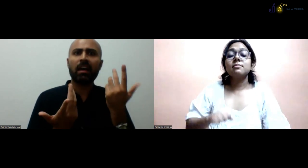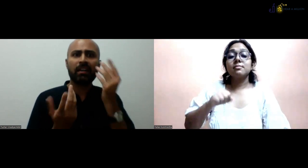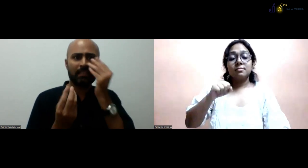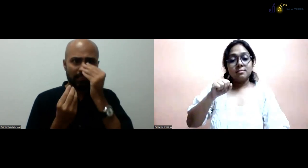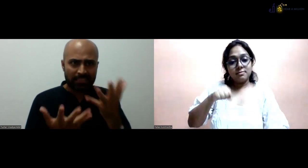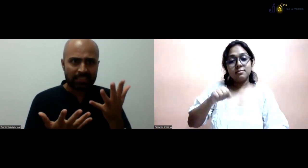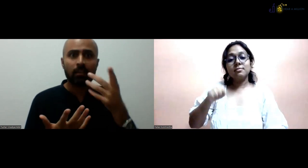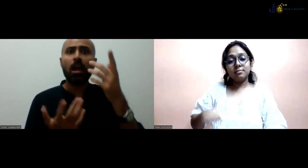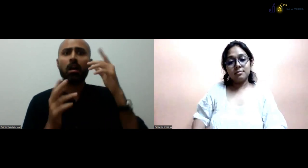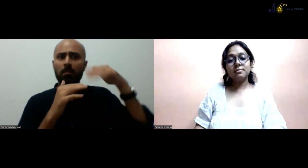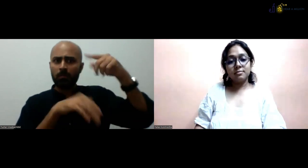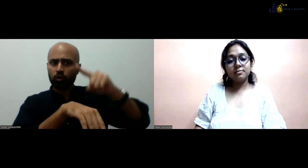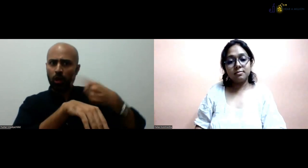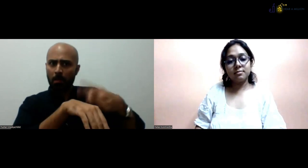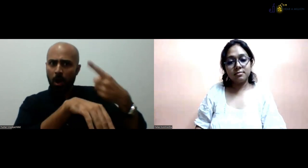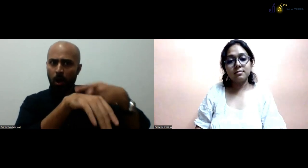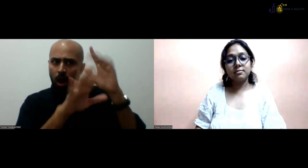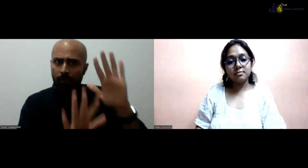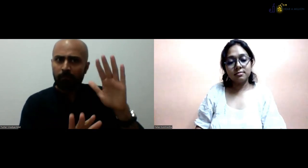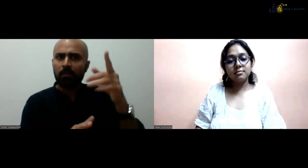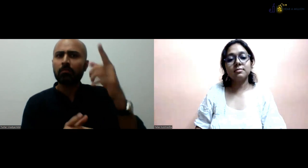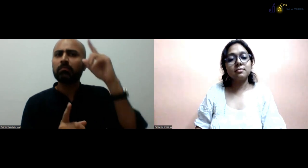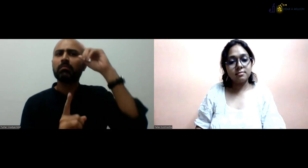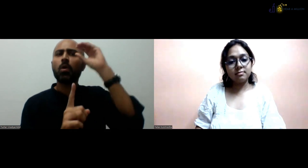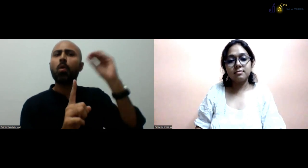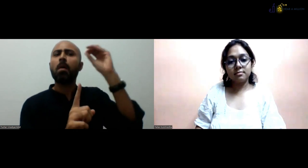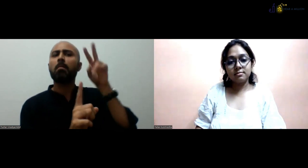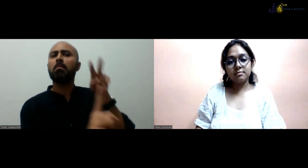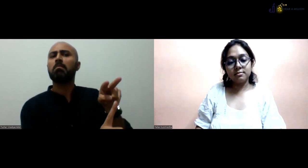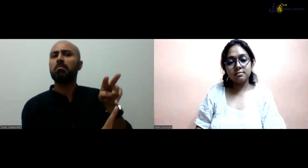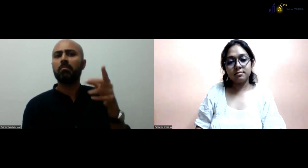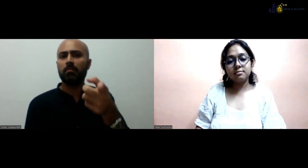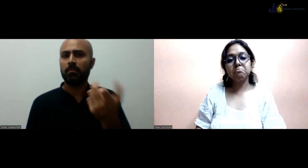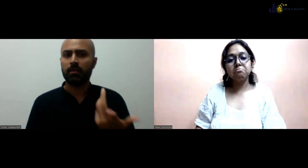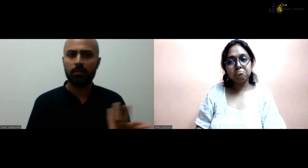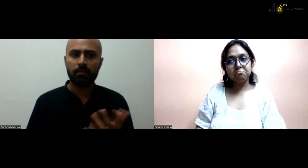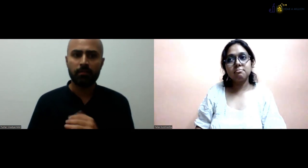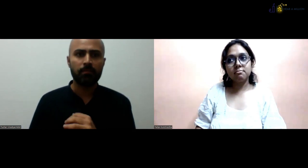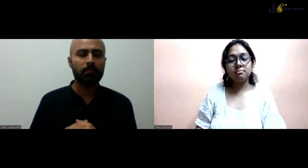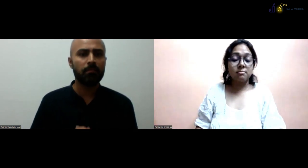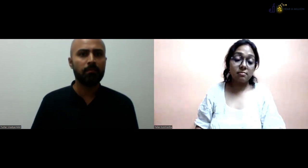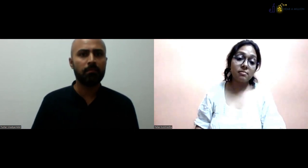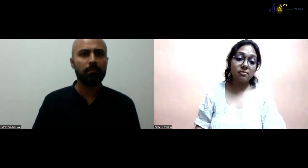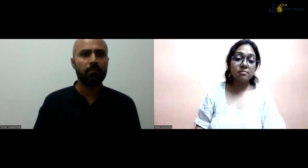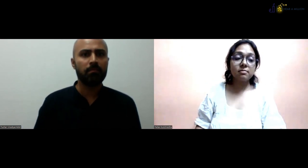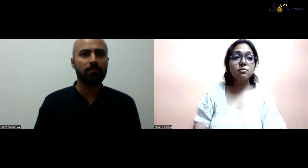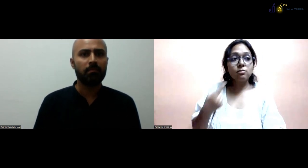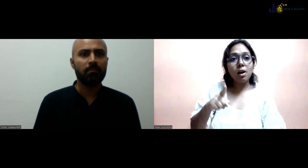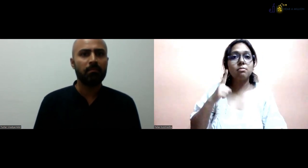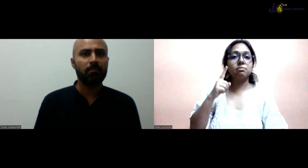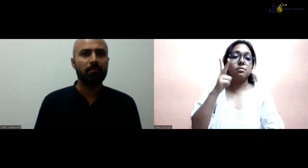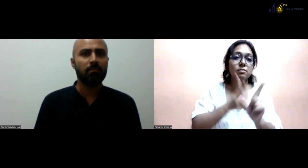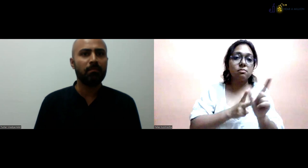there job opportunities? Do they get jobs quickly? Is it easy to get jobs? So, what are your opinions about that?